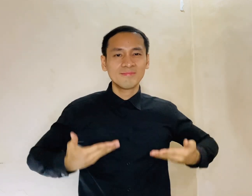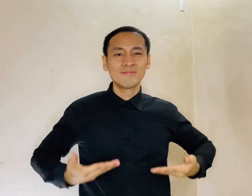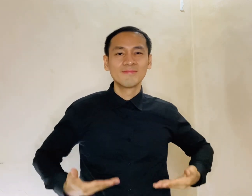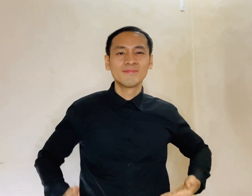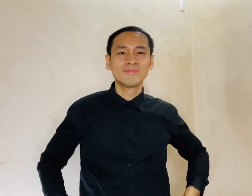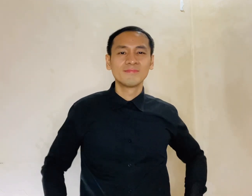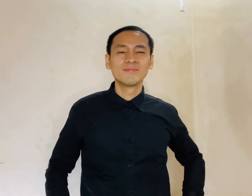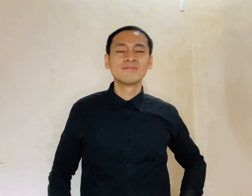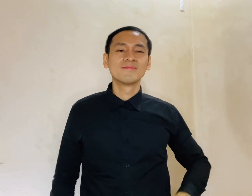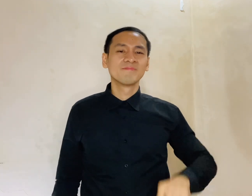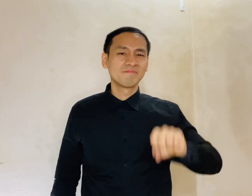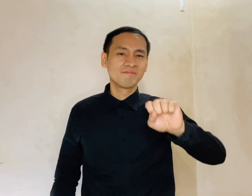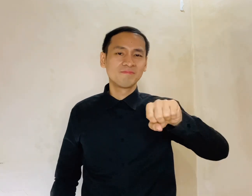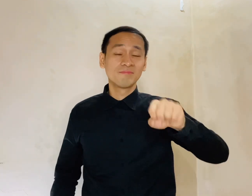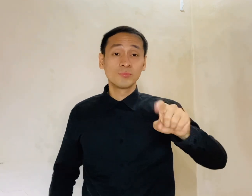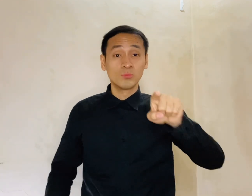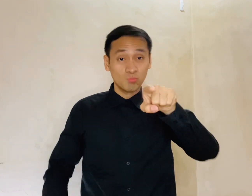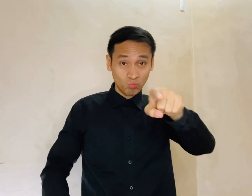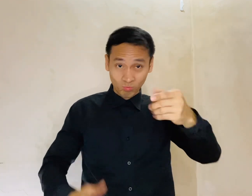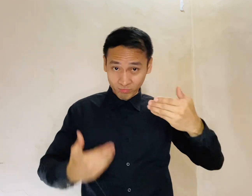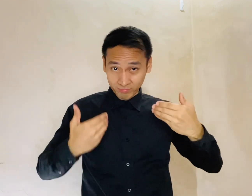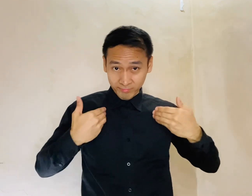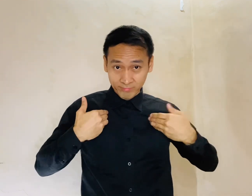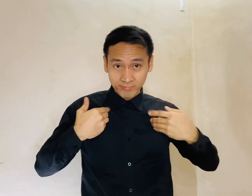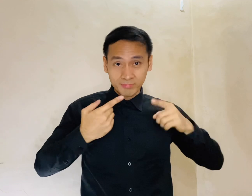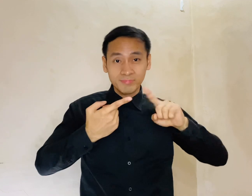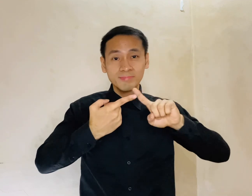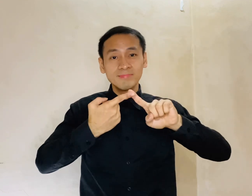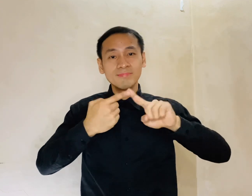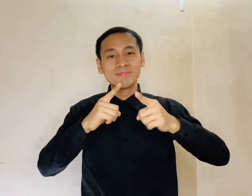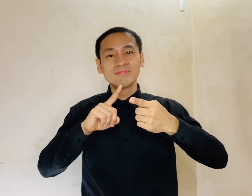Oh yeah, yeah You've got a friend